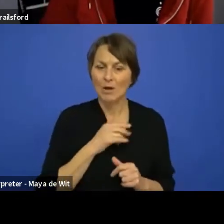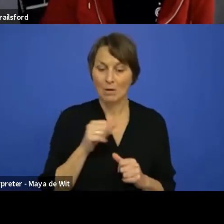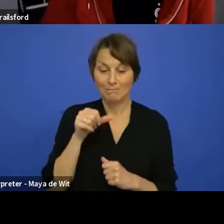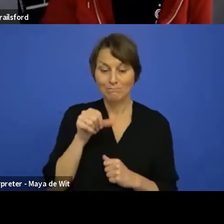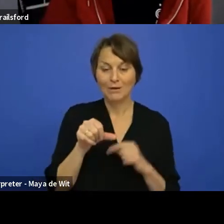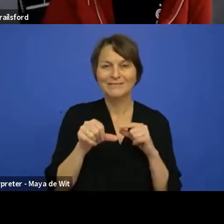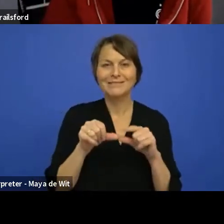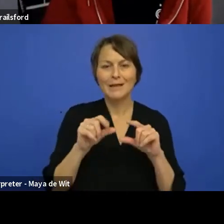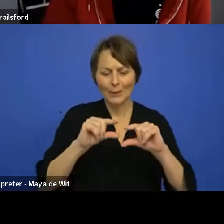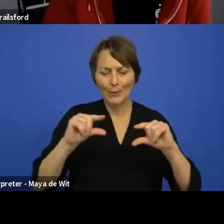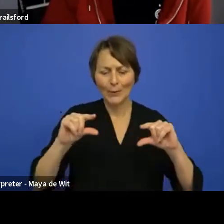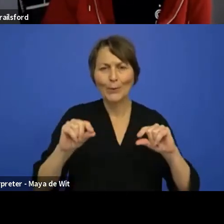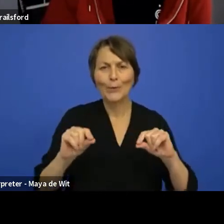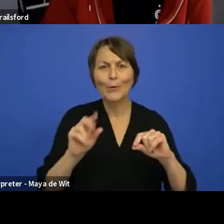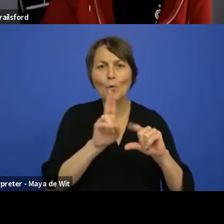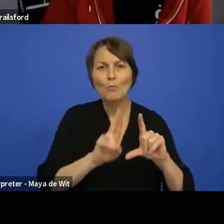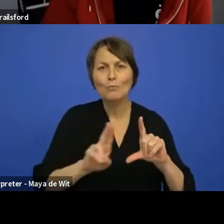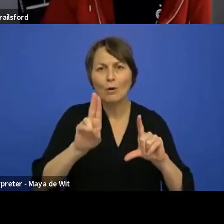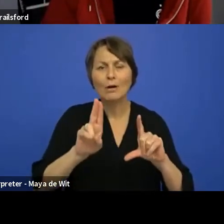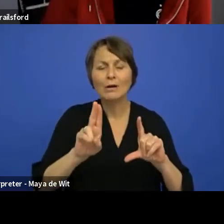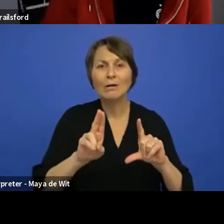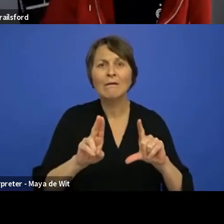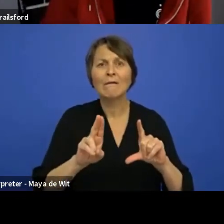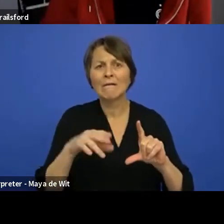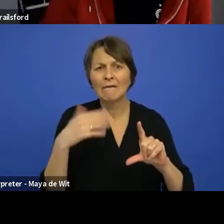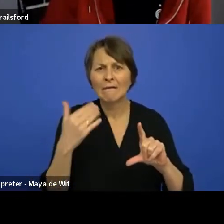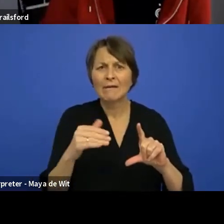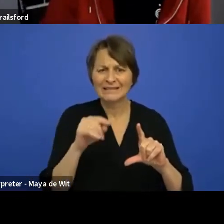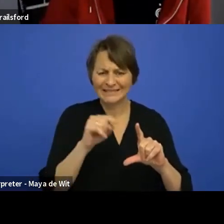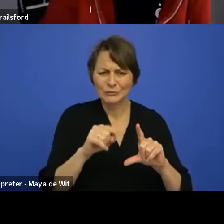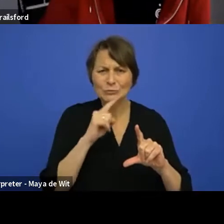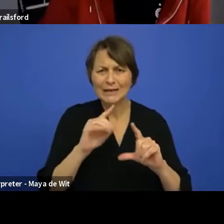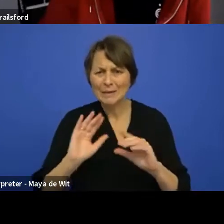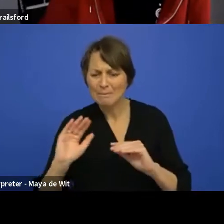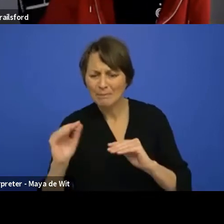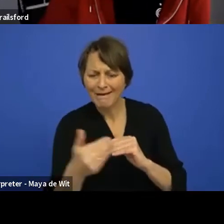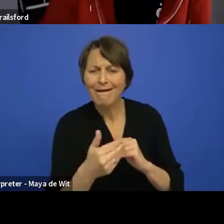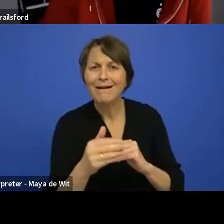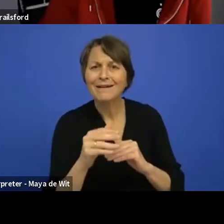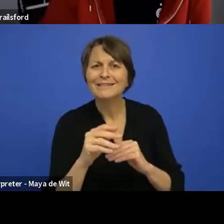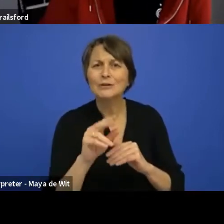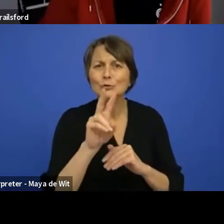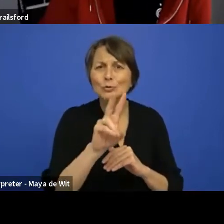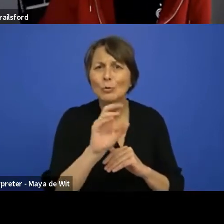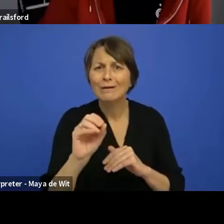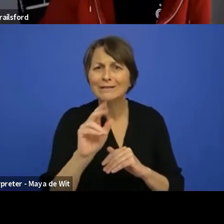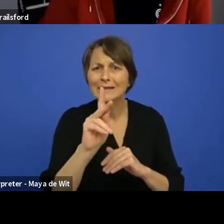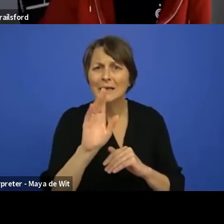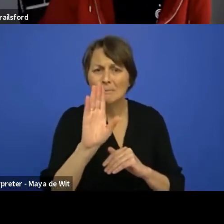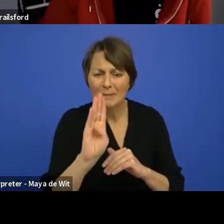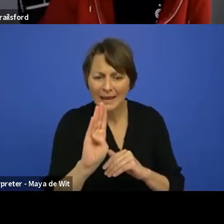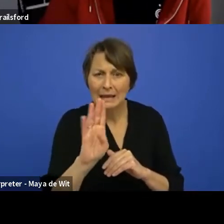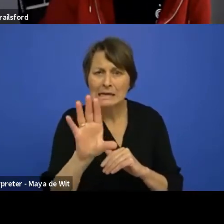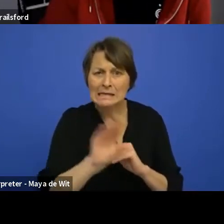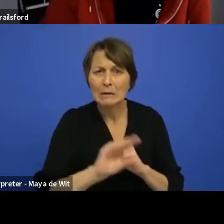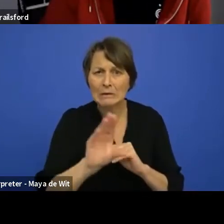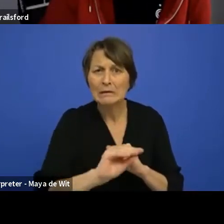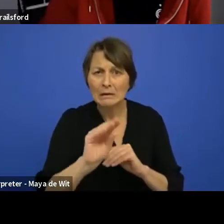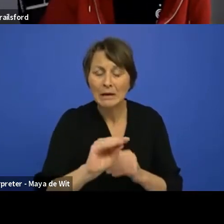for, uh, uh, 200 kilobyte framework to, uh, to download just to get the button. And that's, that's also one of the things that